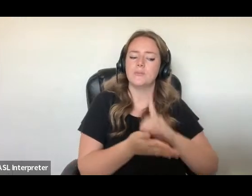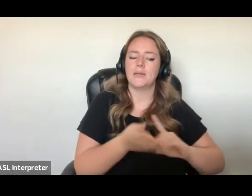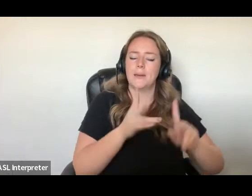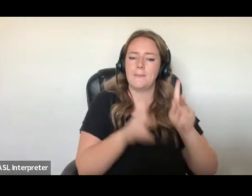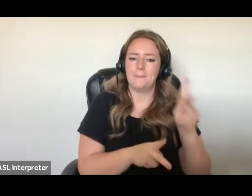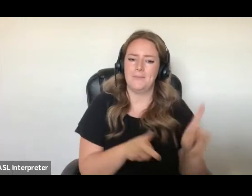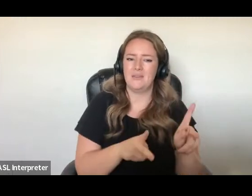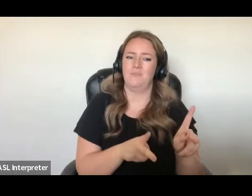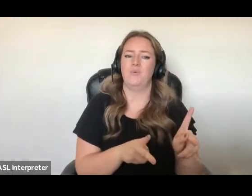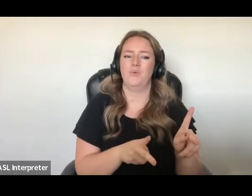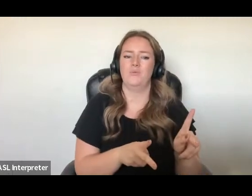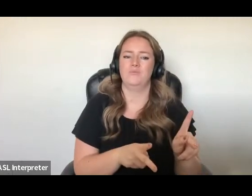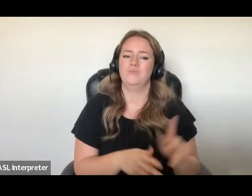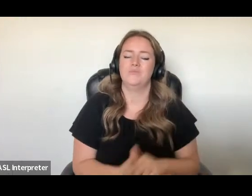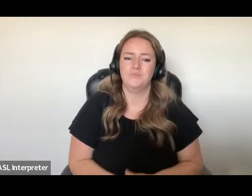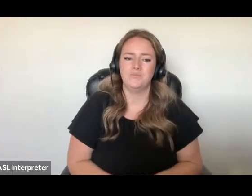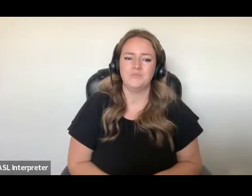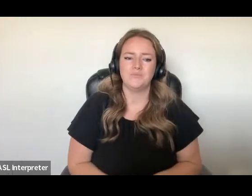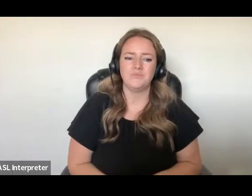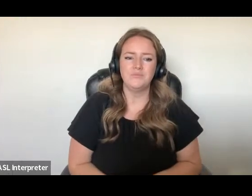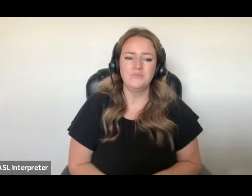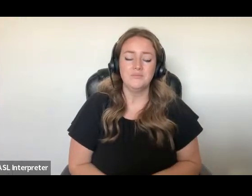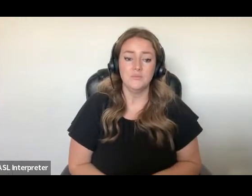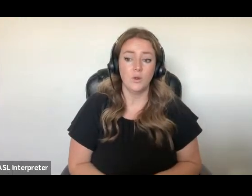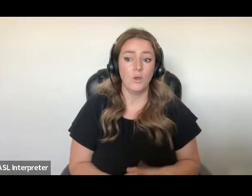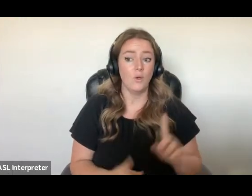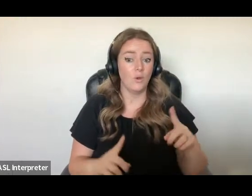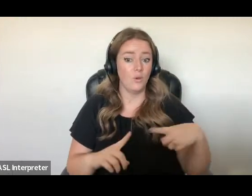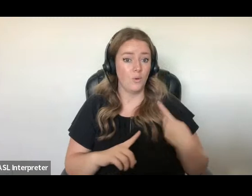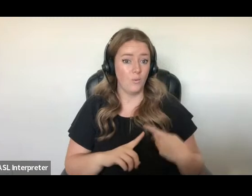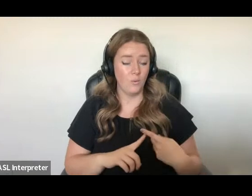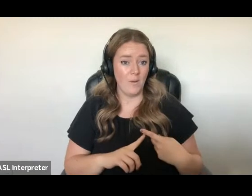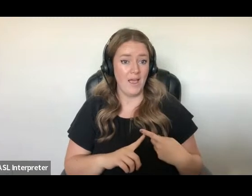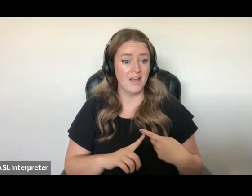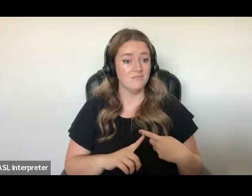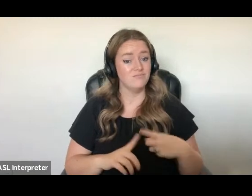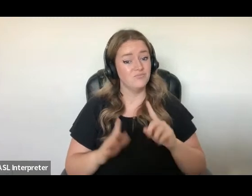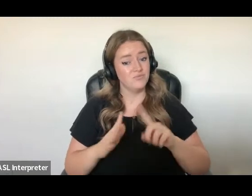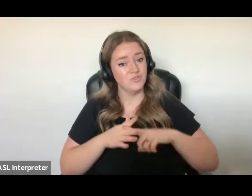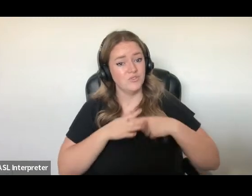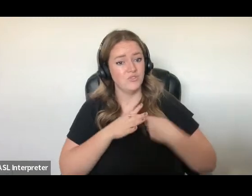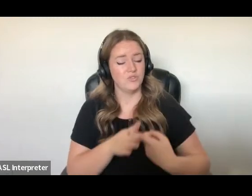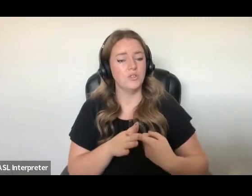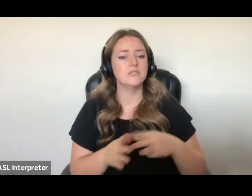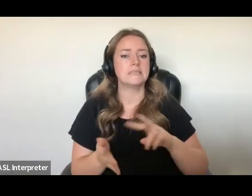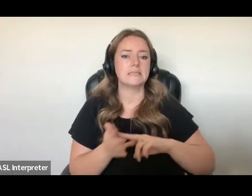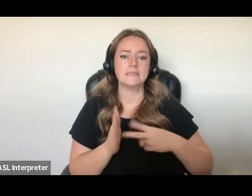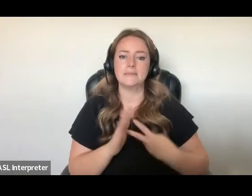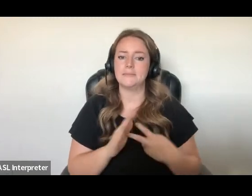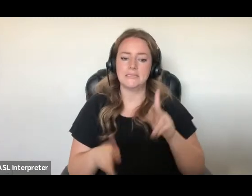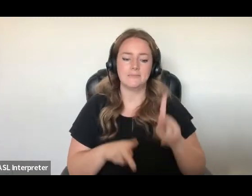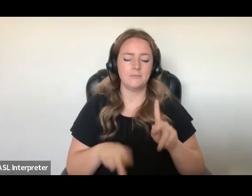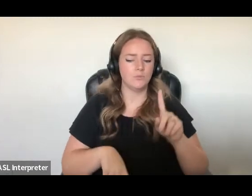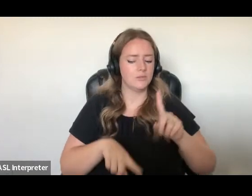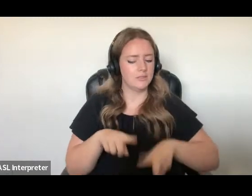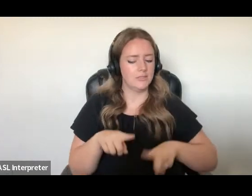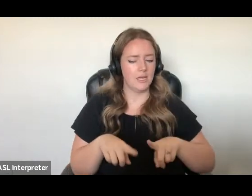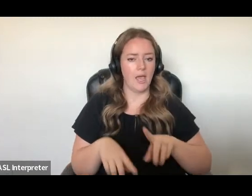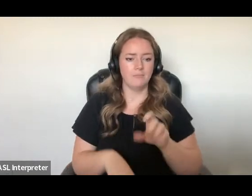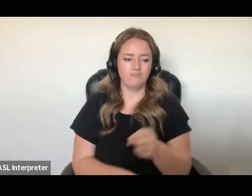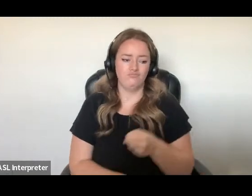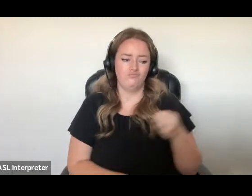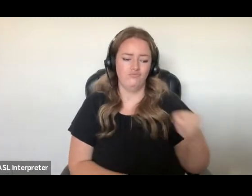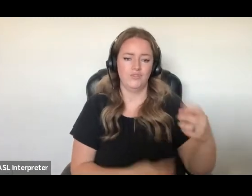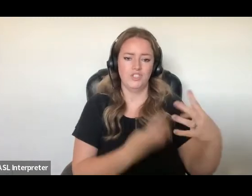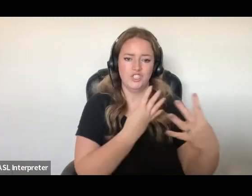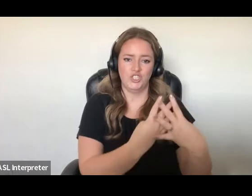decision comes into effect, CBSA will no longer have the discretion to incarcerate people in these jails. The worst